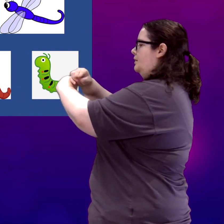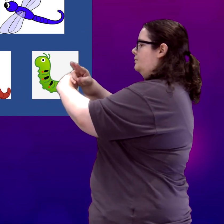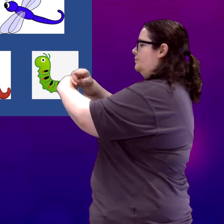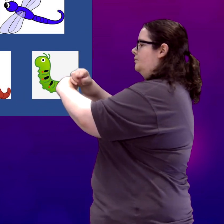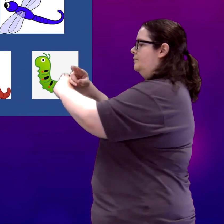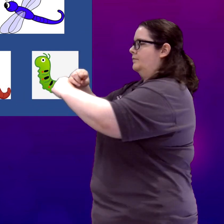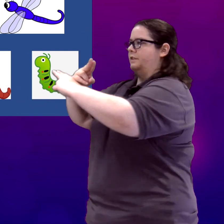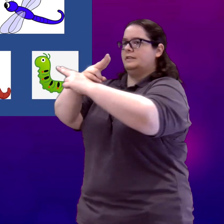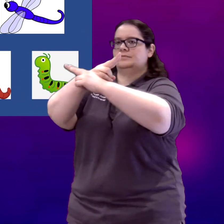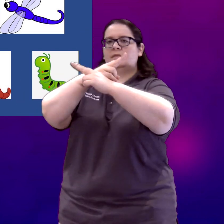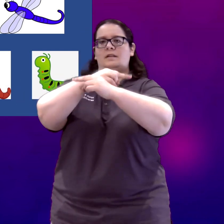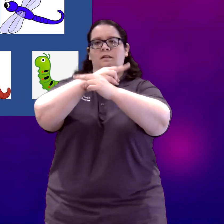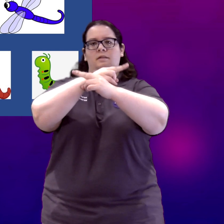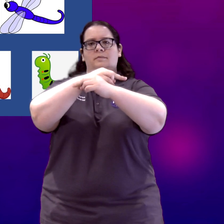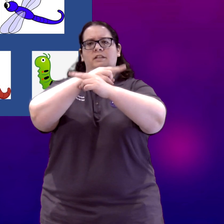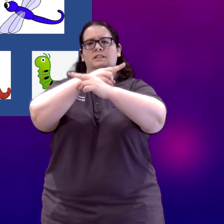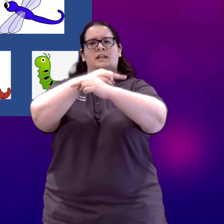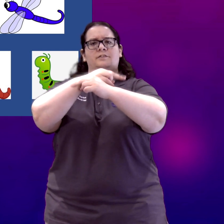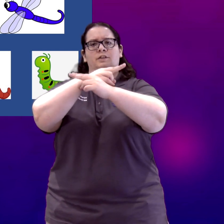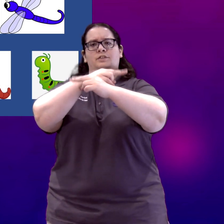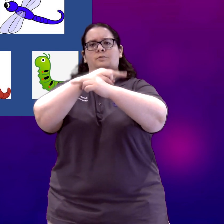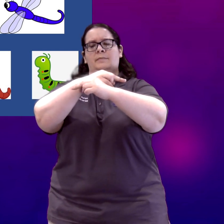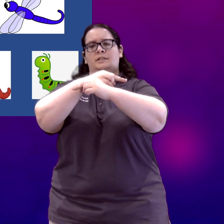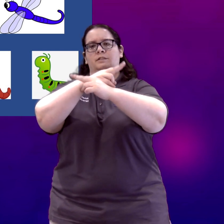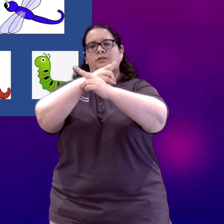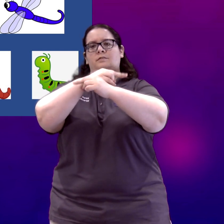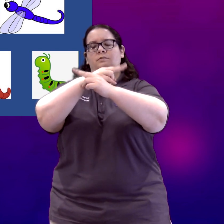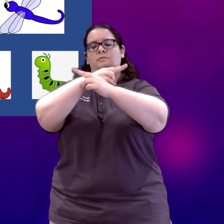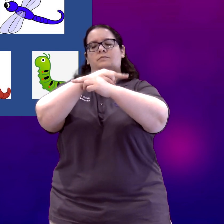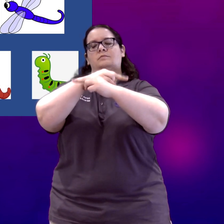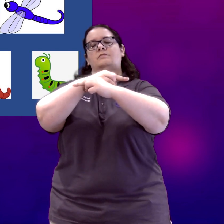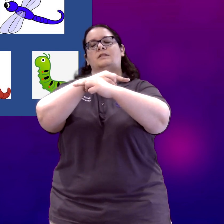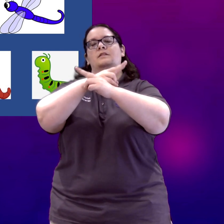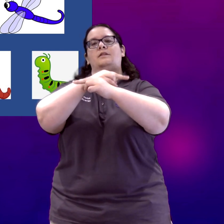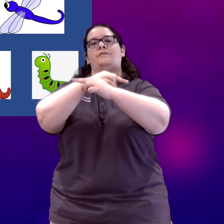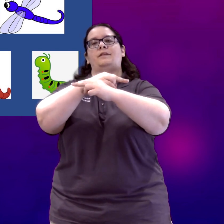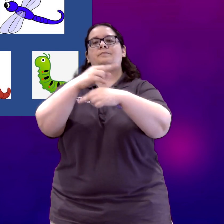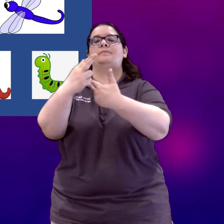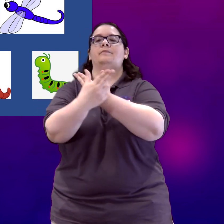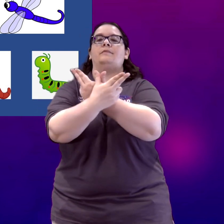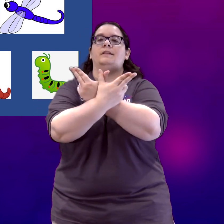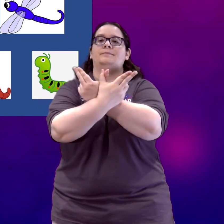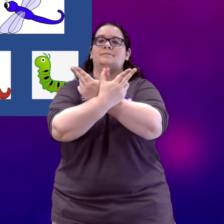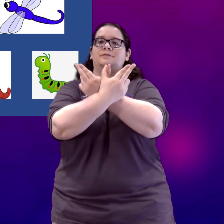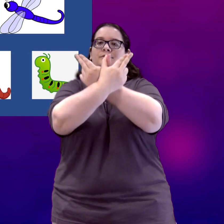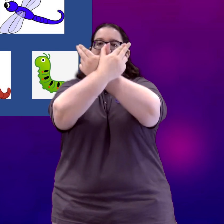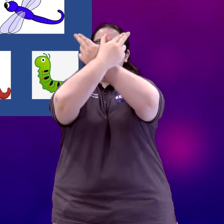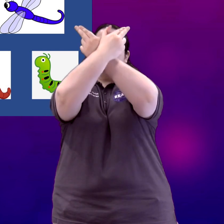then fly. But it looks kind of close to rabbit, so that's a little iffy. Dragonfly.